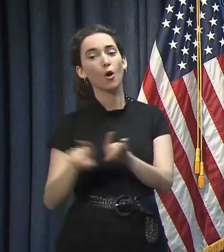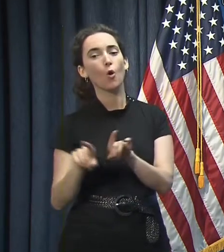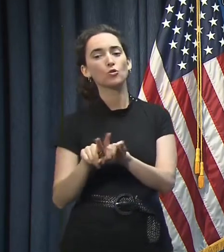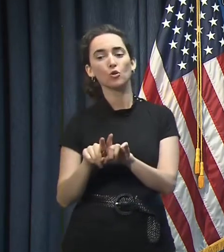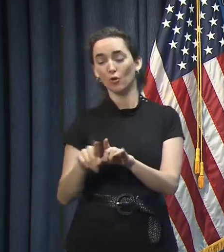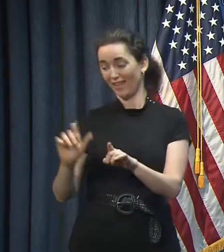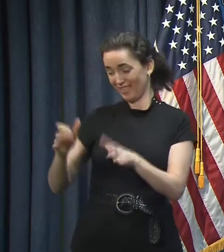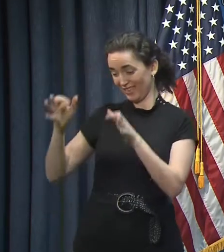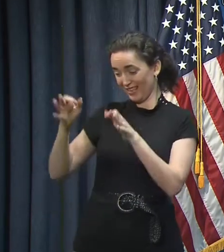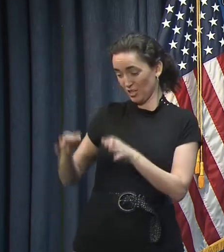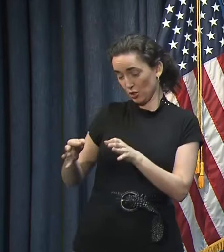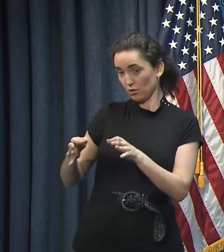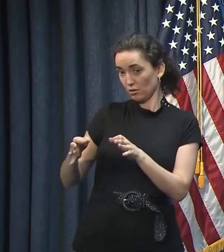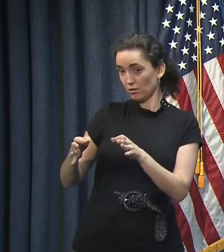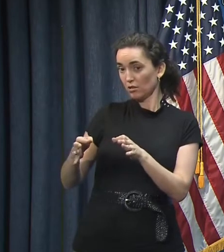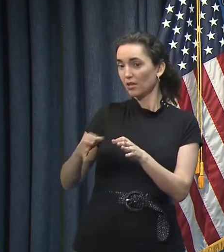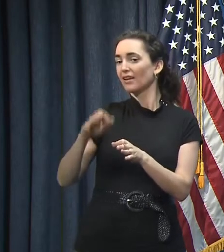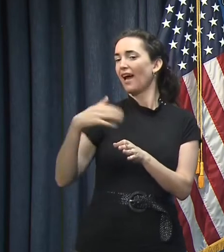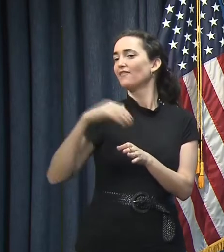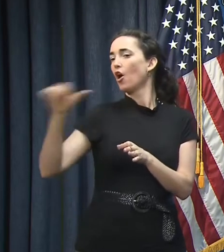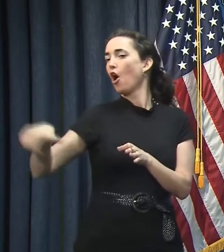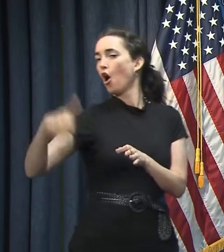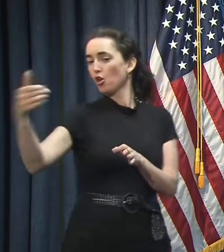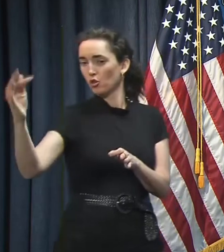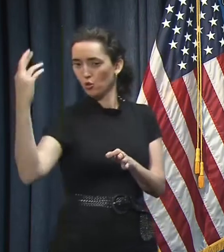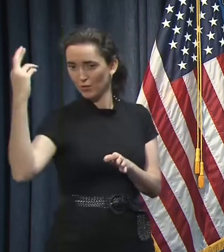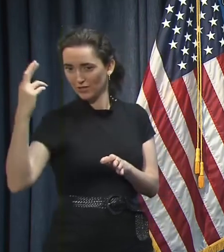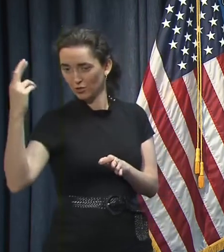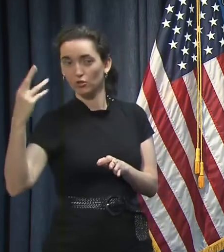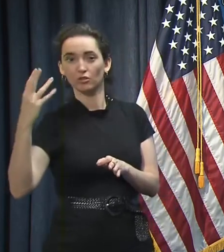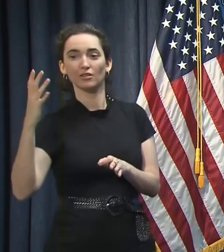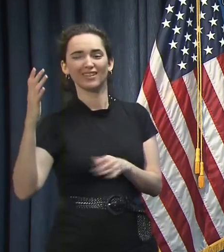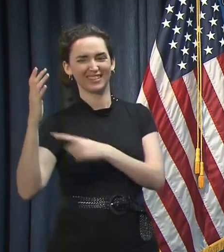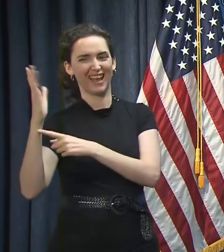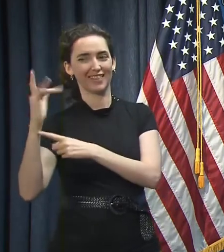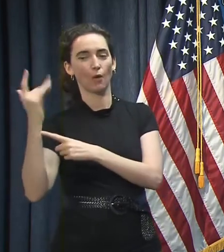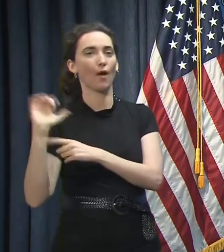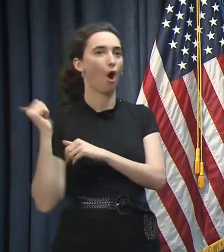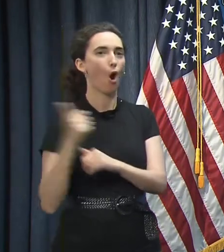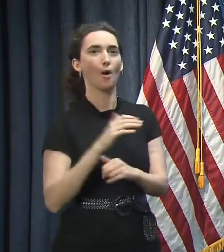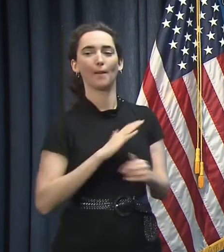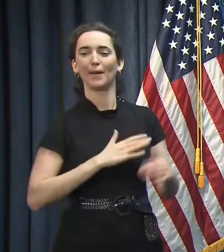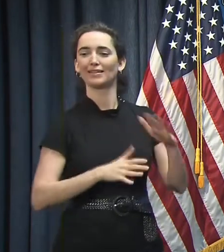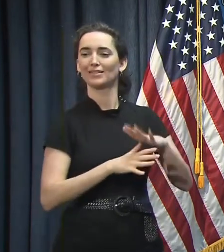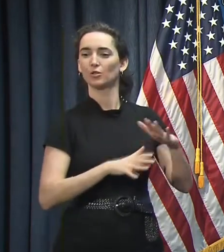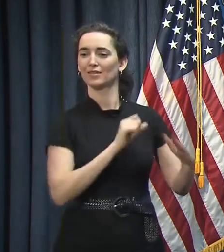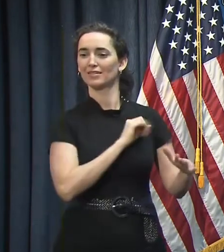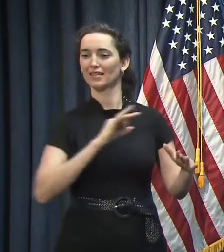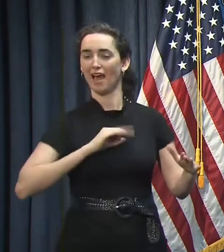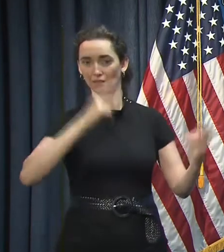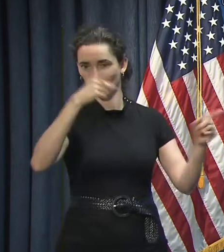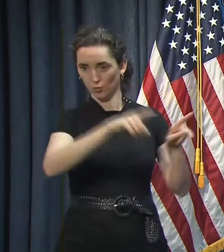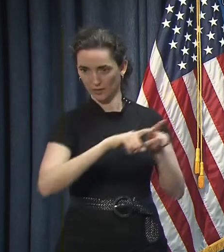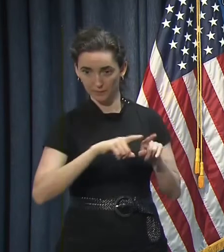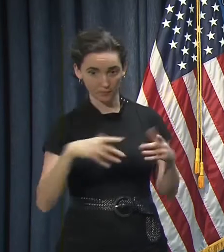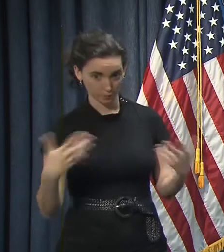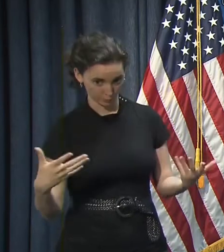decision, and which I think led to it being unanimous with the senior staff, was that when we looked at